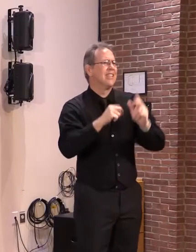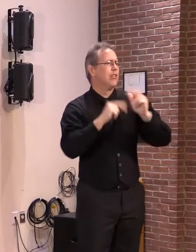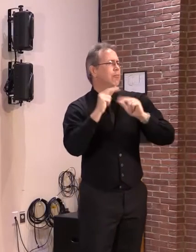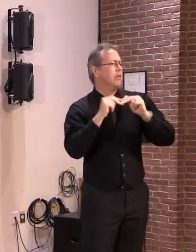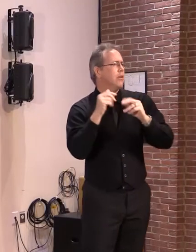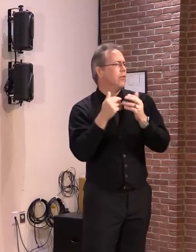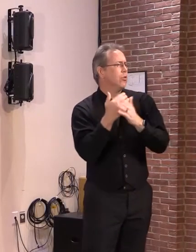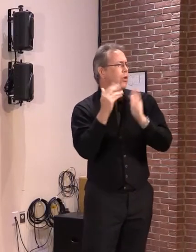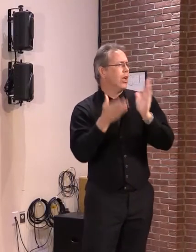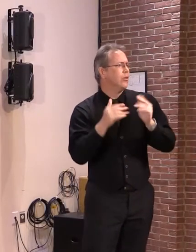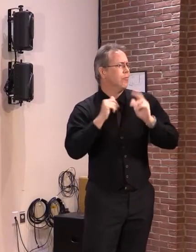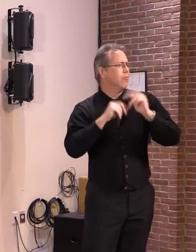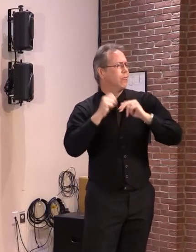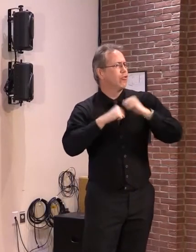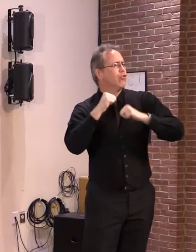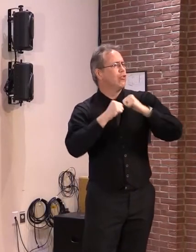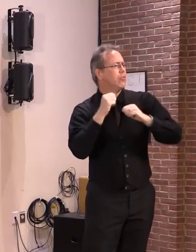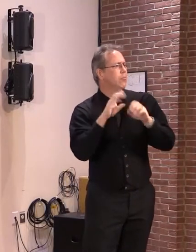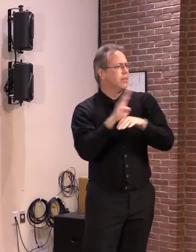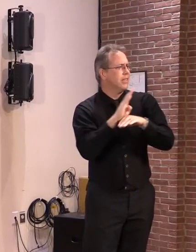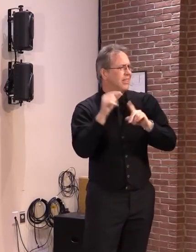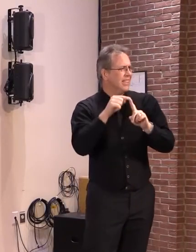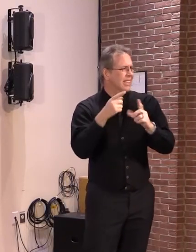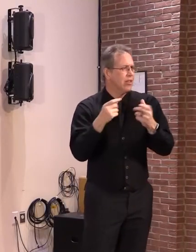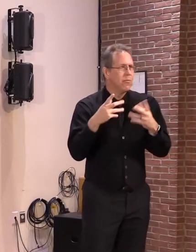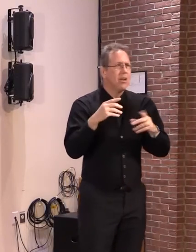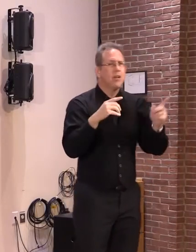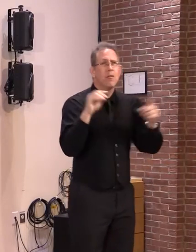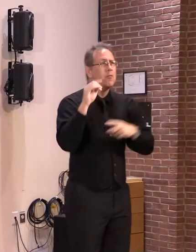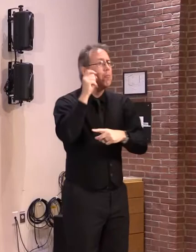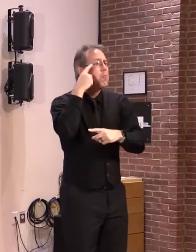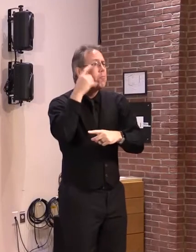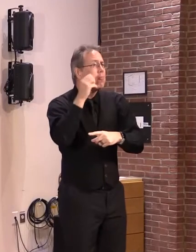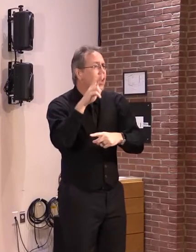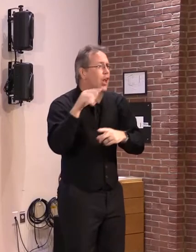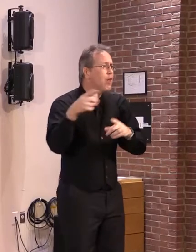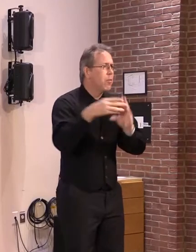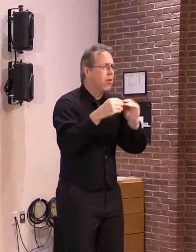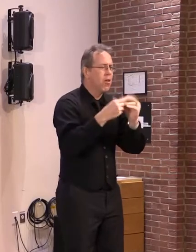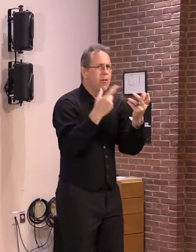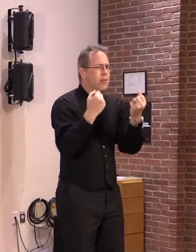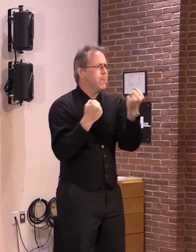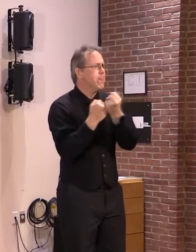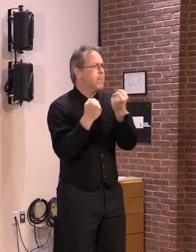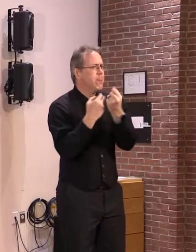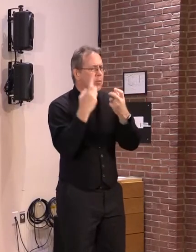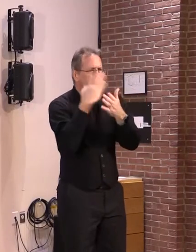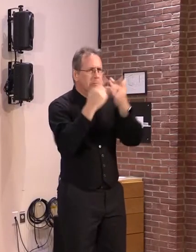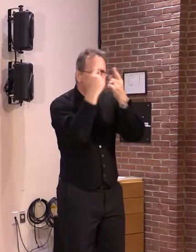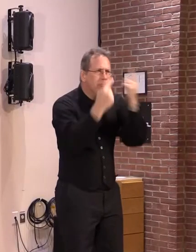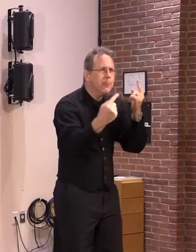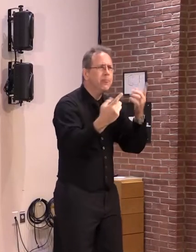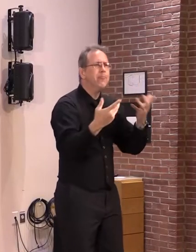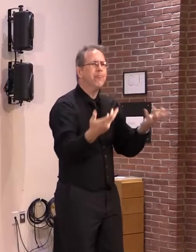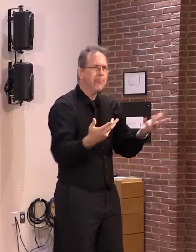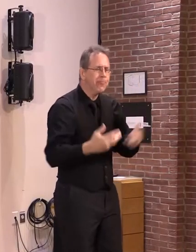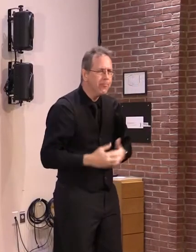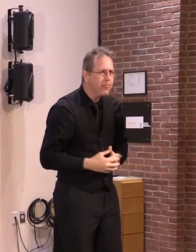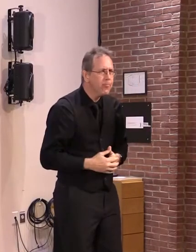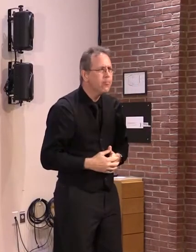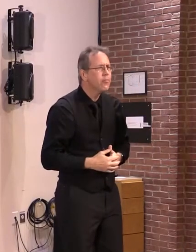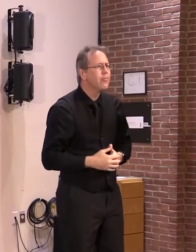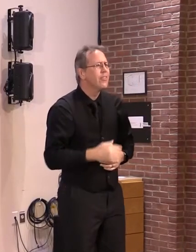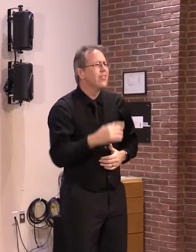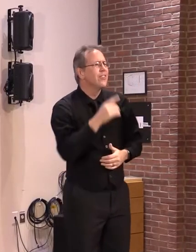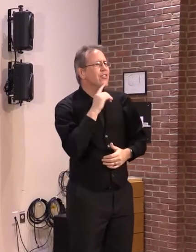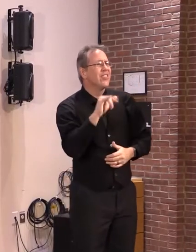again, almost every mayor in the state has come out against it. And it is not good for the environment to make it more